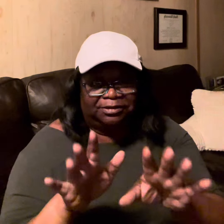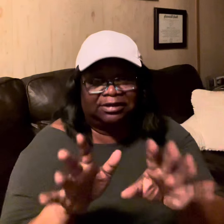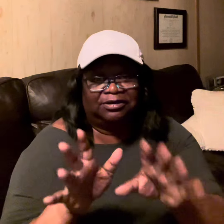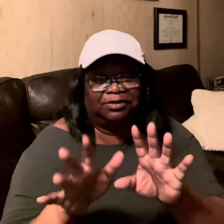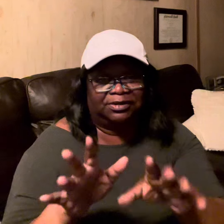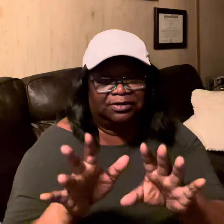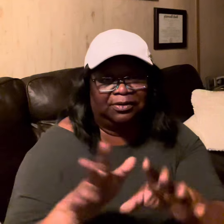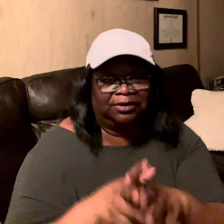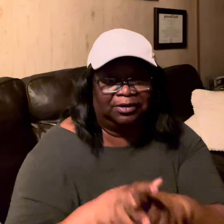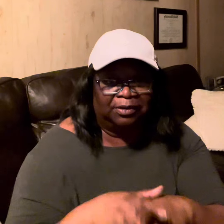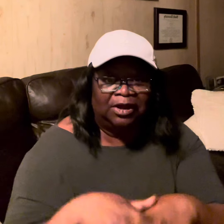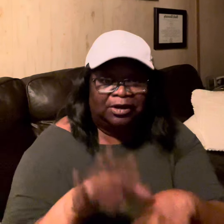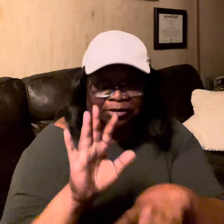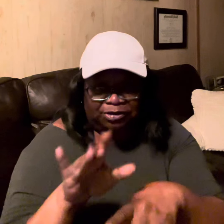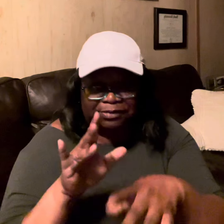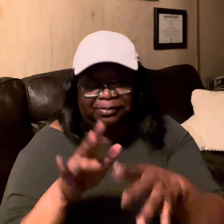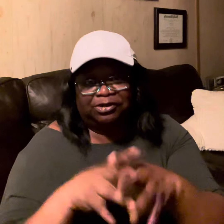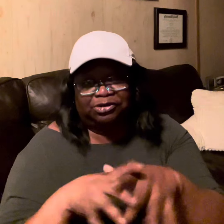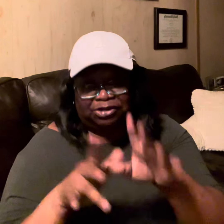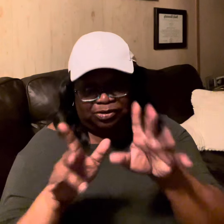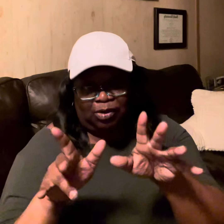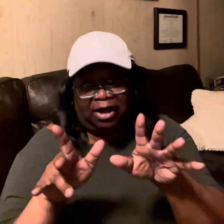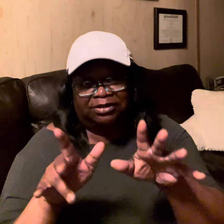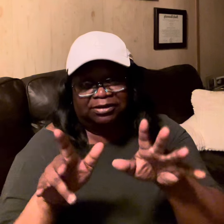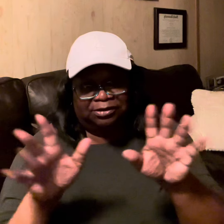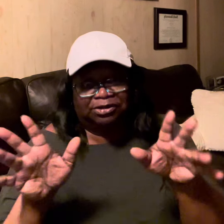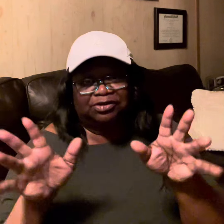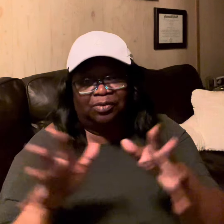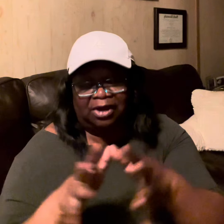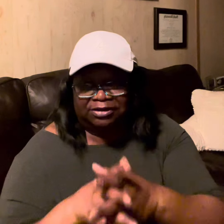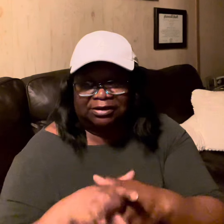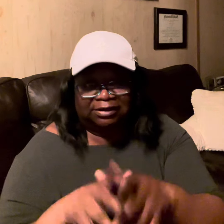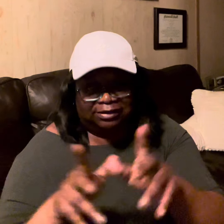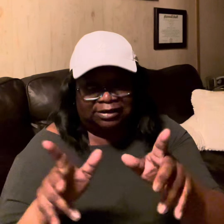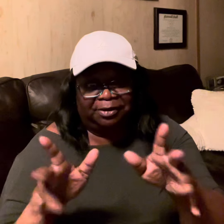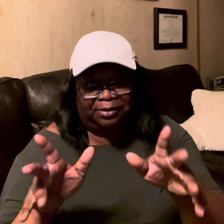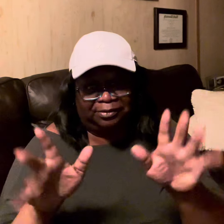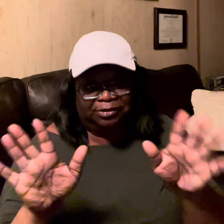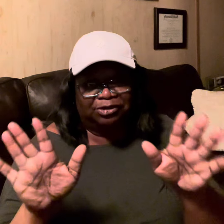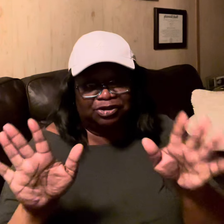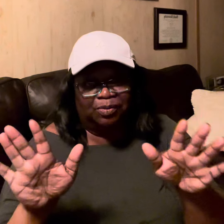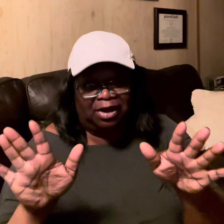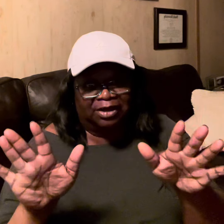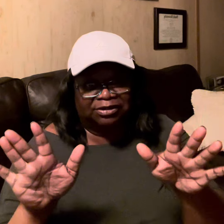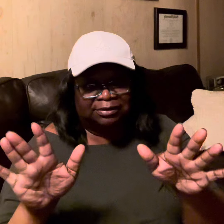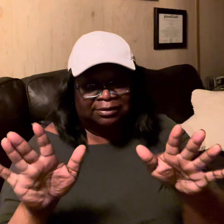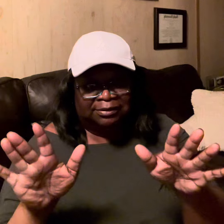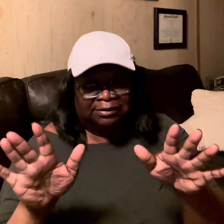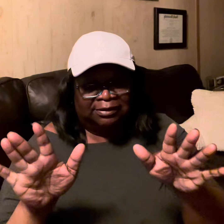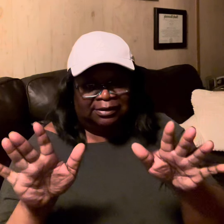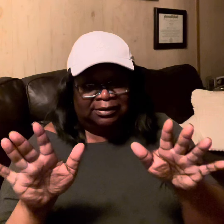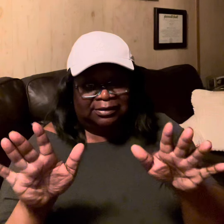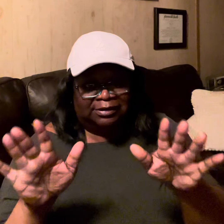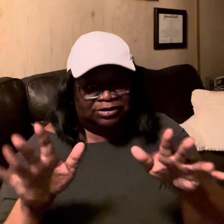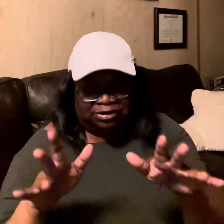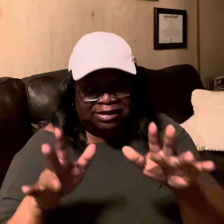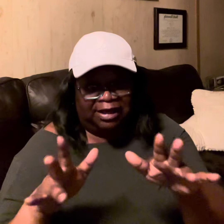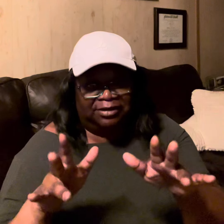tell you what's going on you just you just watch you just watch keep on you just watch because you're just haters